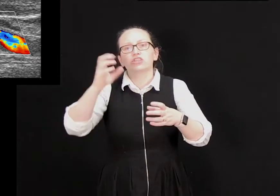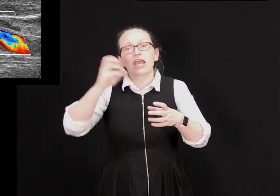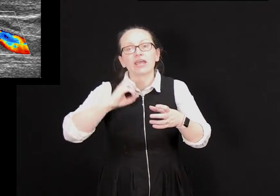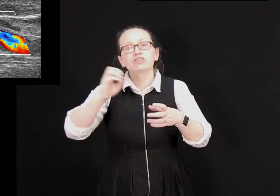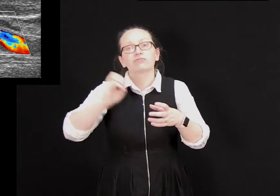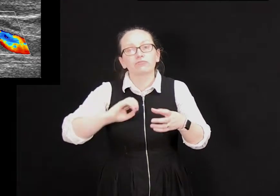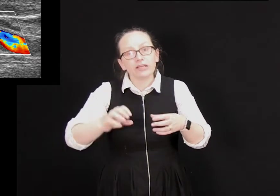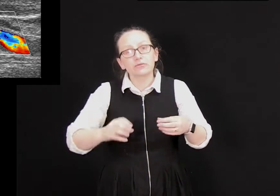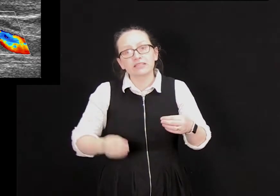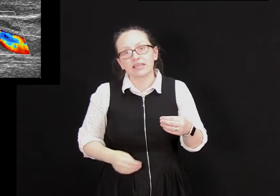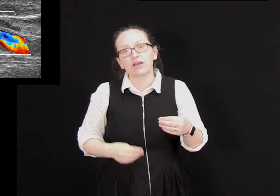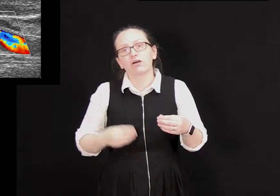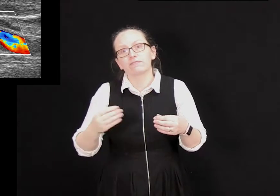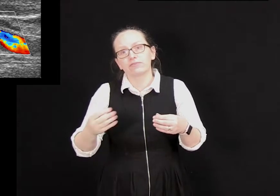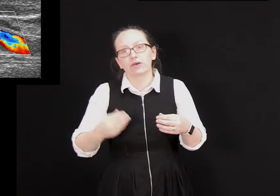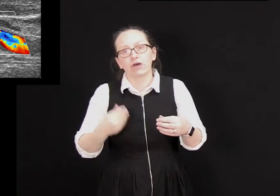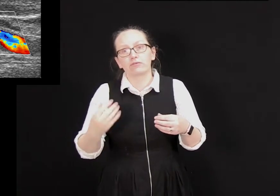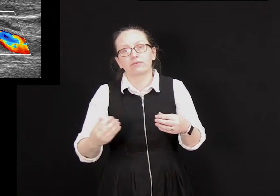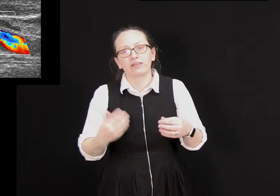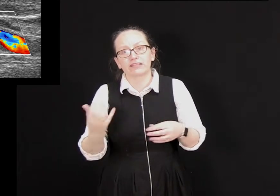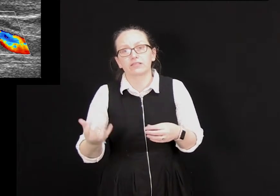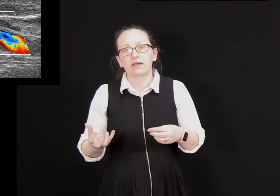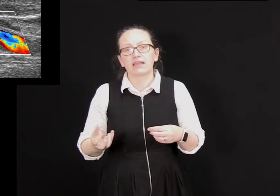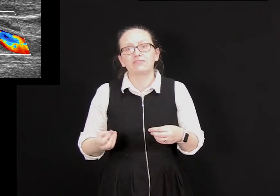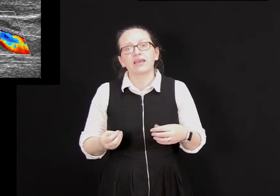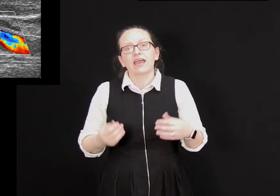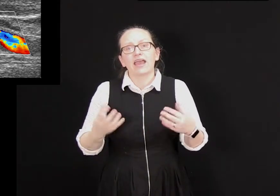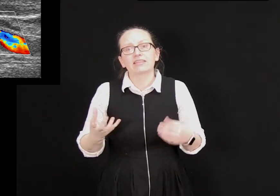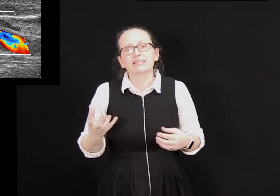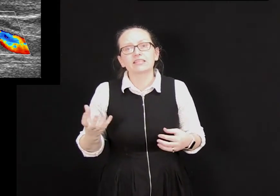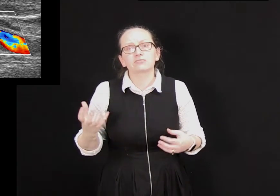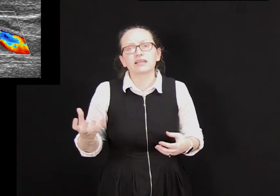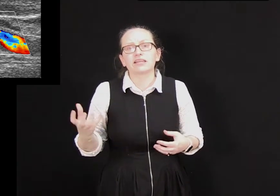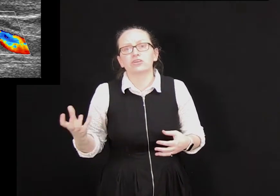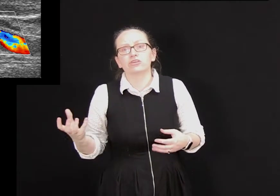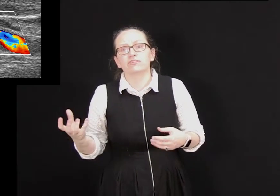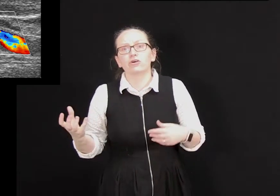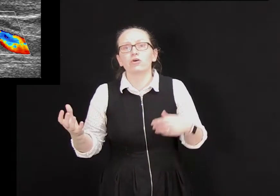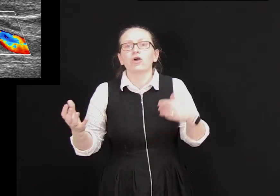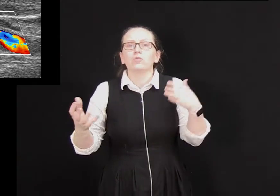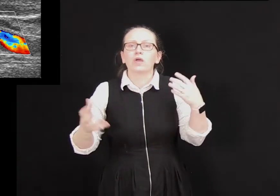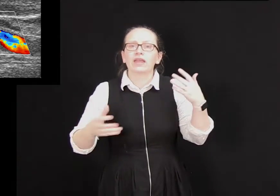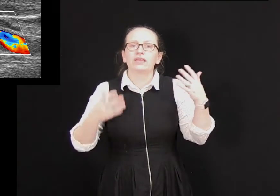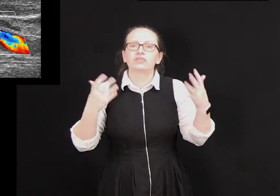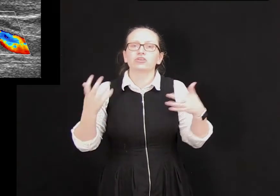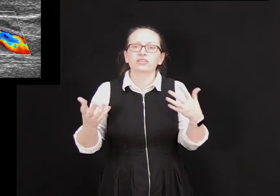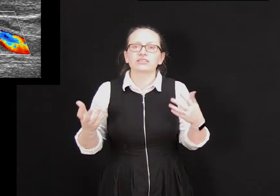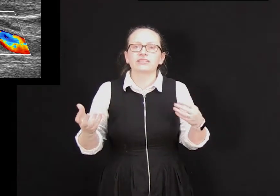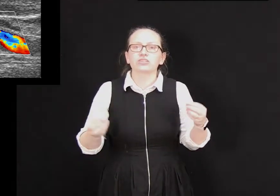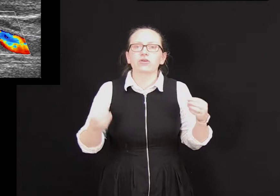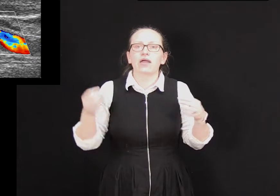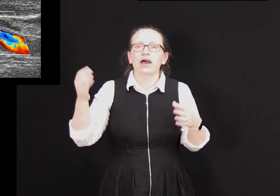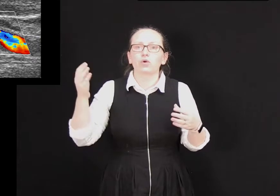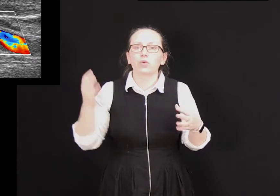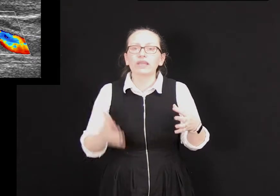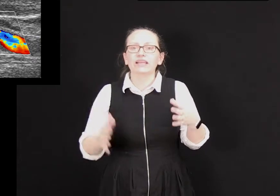change in frequency of the reflected waves and this is really useful when doctors need to know how quickly